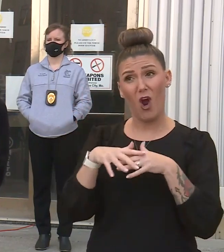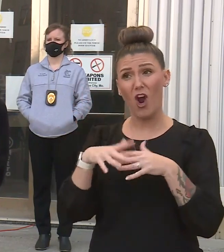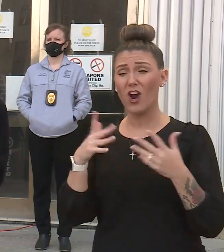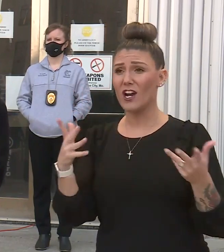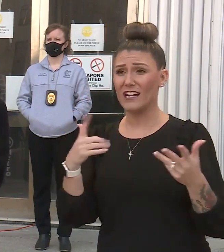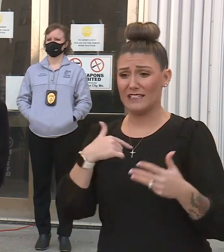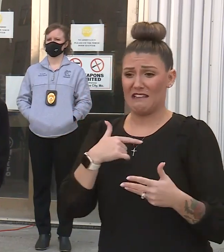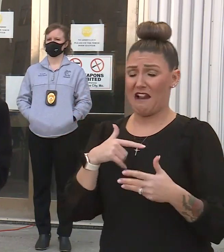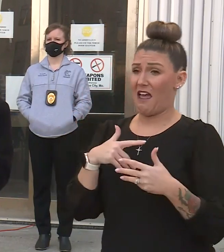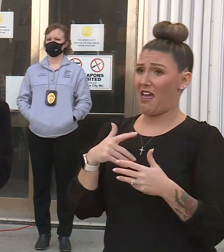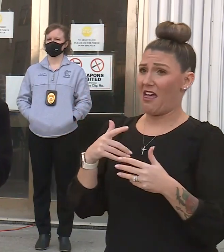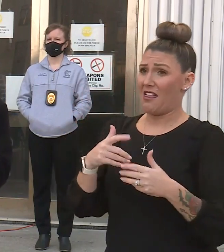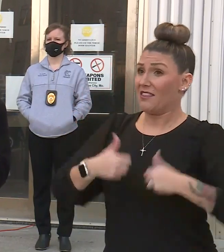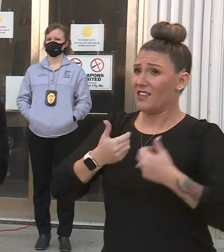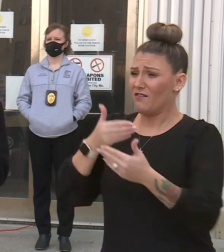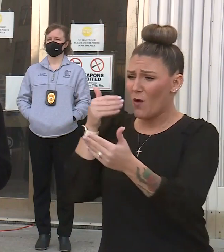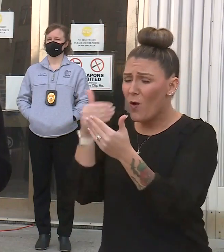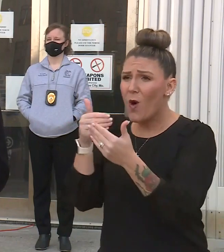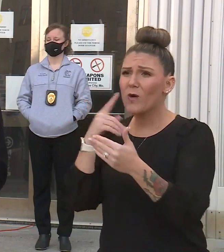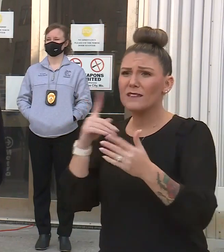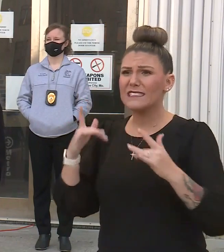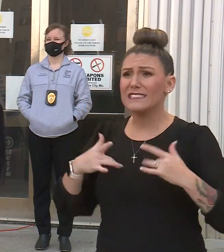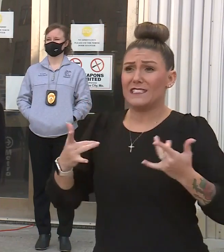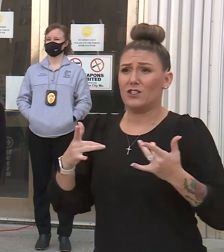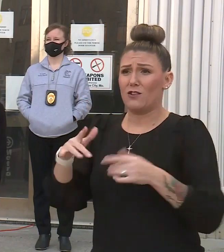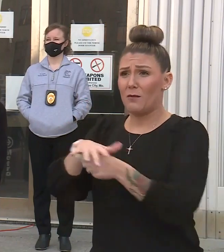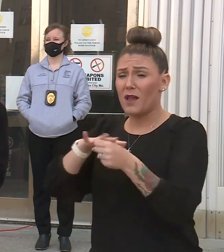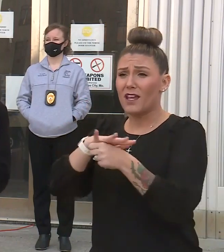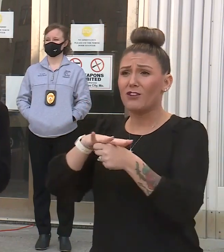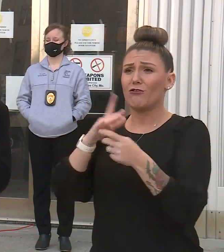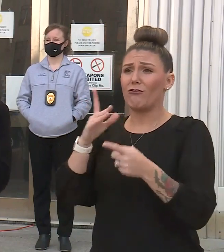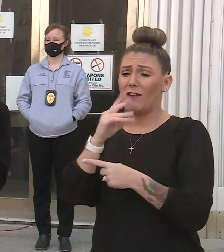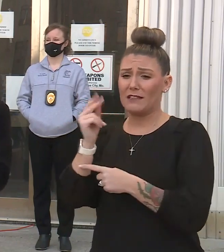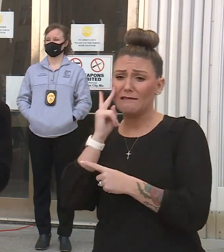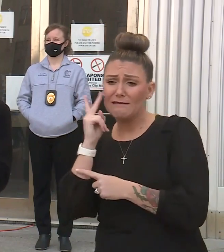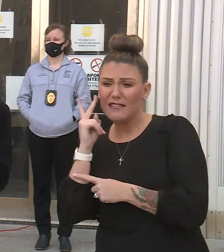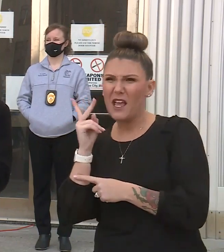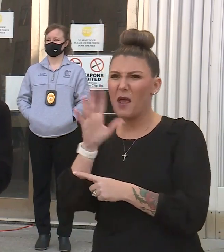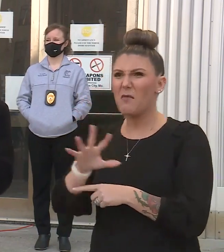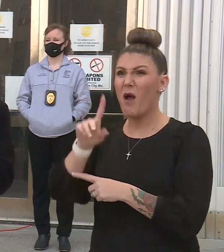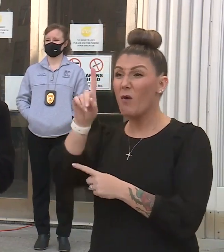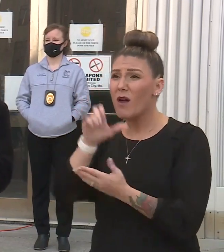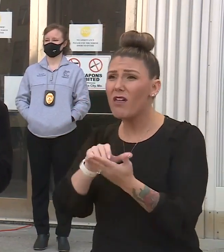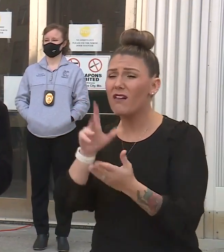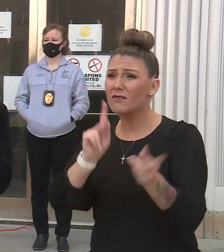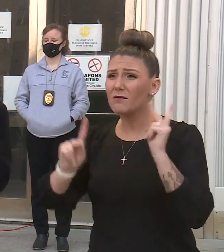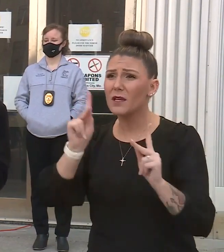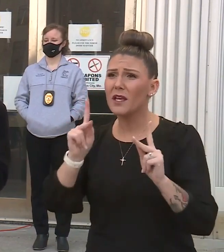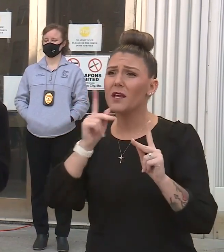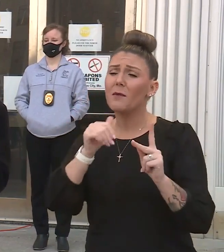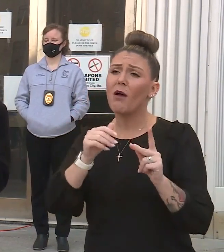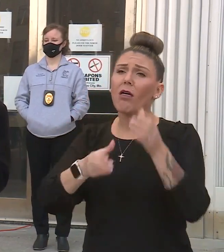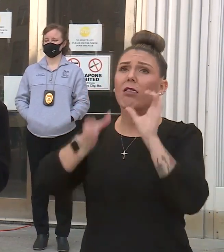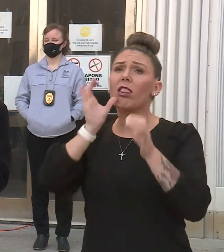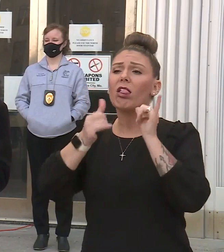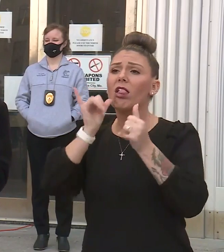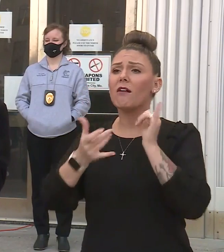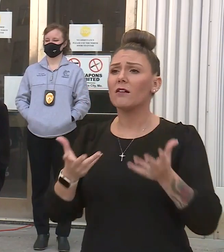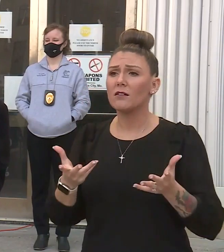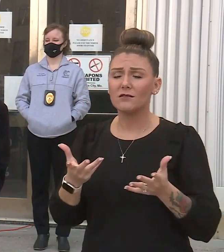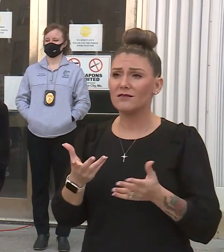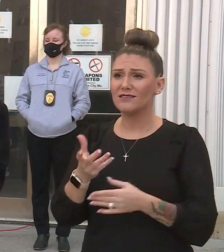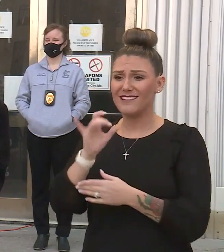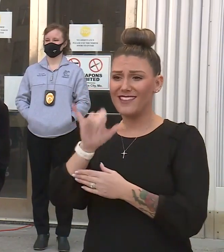happen to live close to a street that in and of itself is an entertainment district, it seems sometimes, or we've seen about a thousand people that are consuming beverages and all of that.